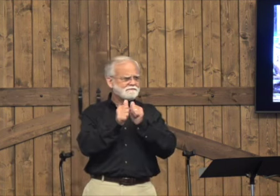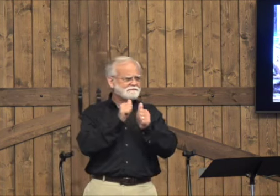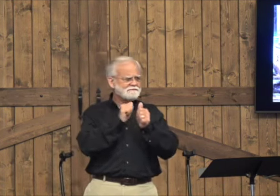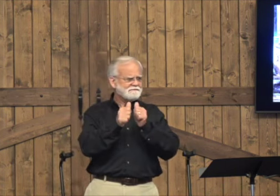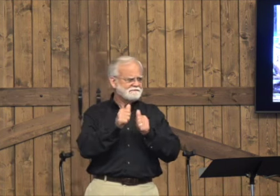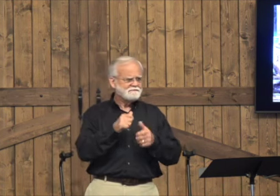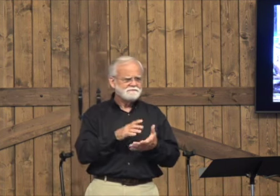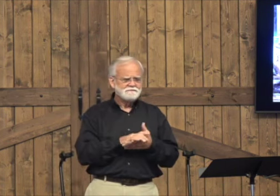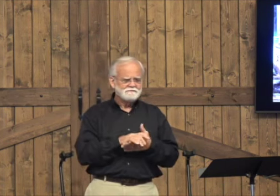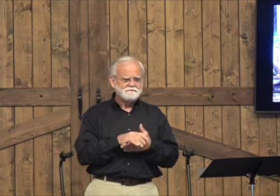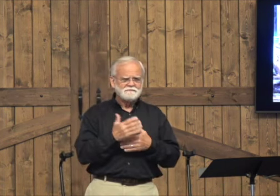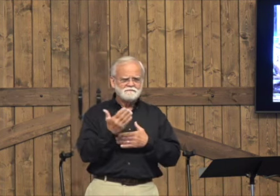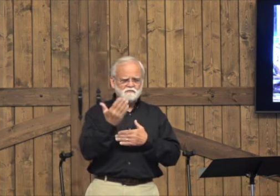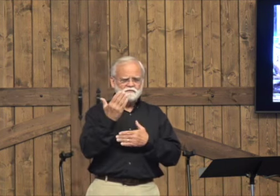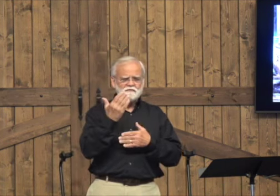A few people are now at Grace Way.